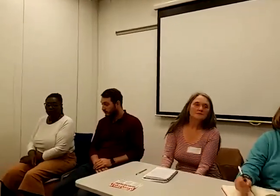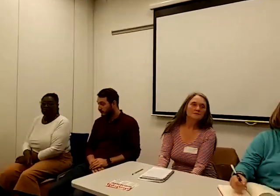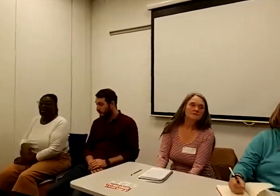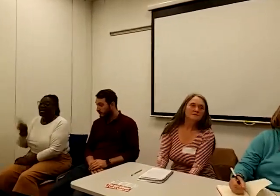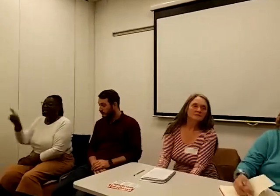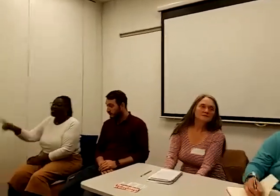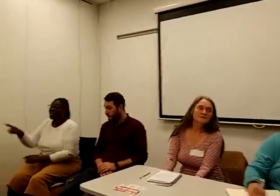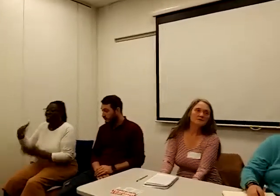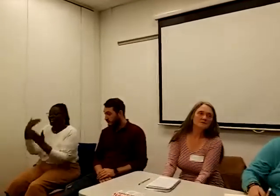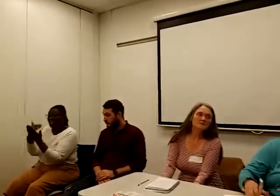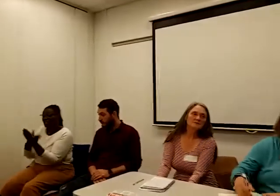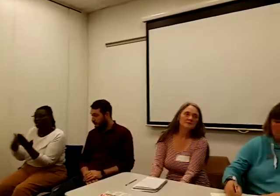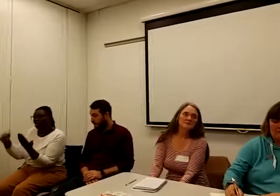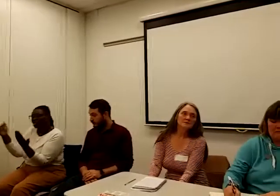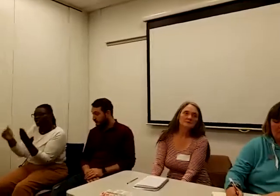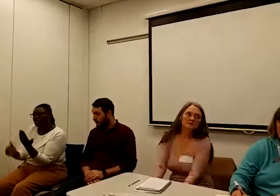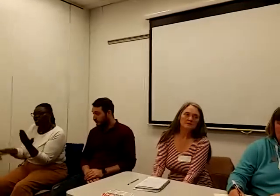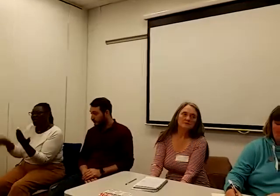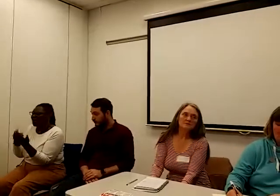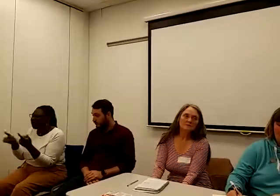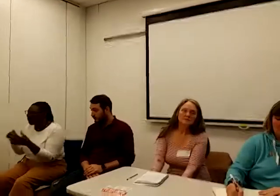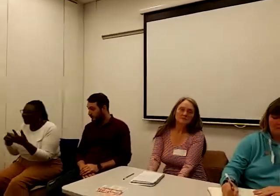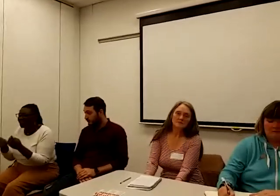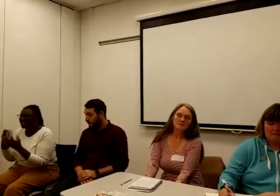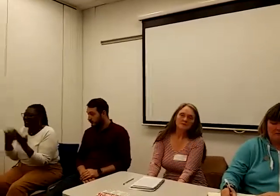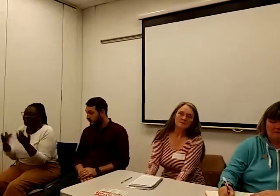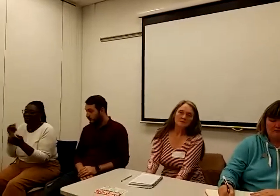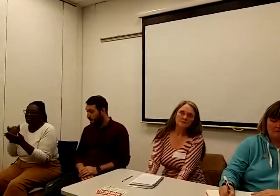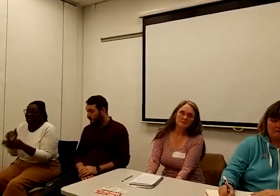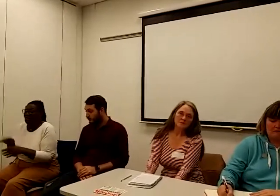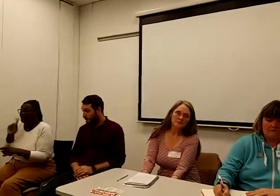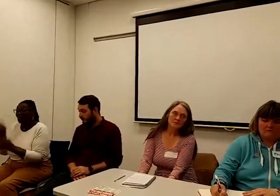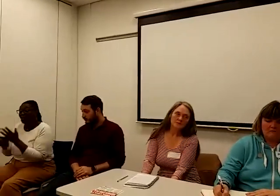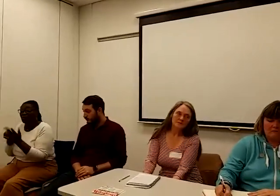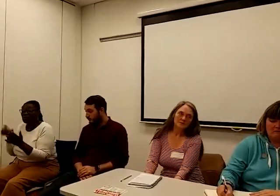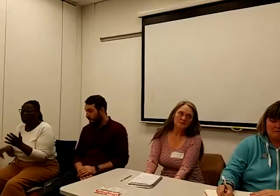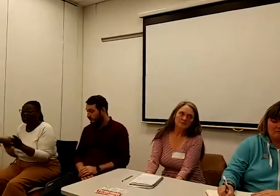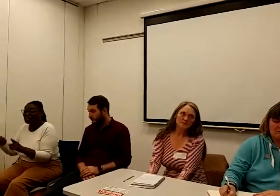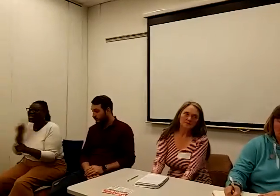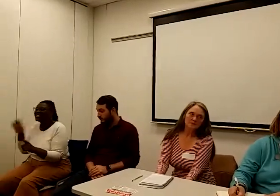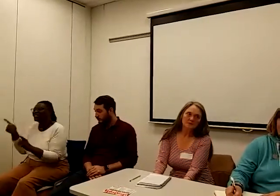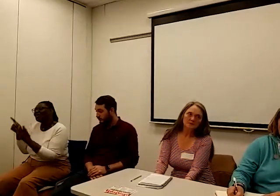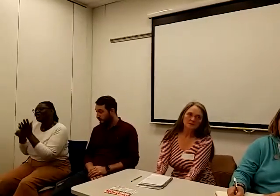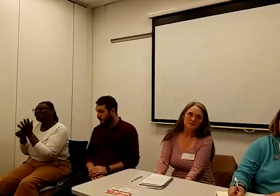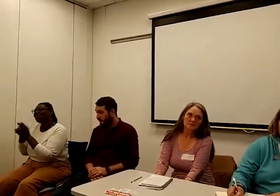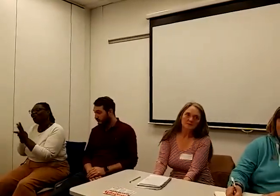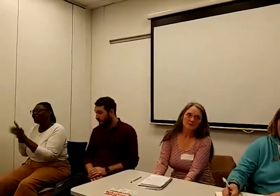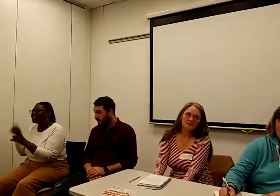Conditionality, generosiveness, and so on. So, universal credit is this tool, it's a central machine for